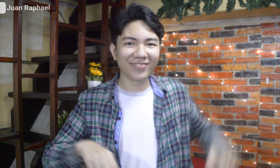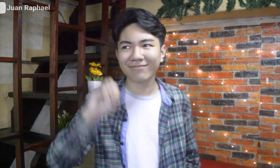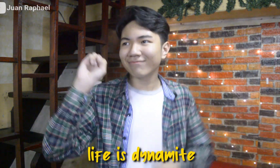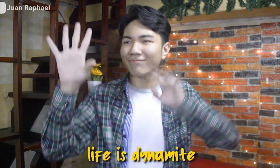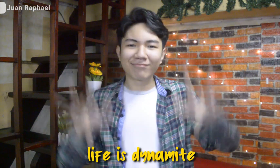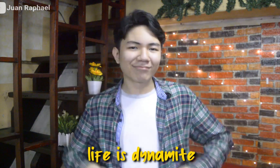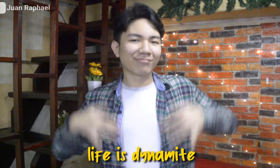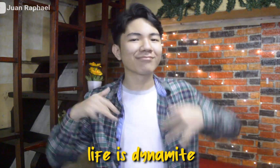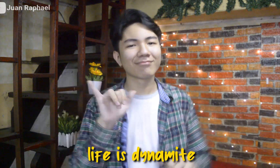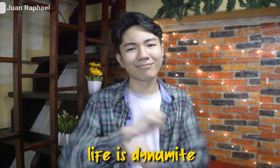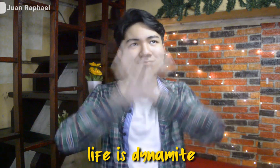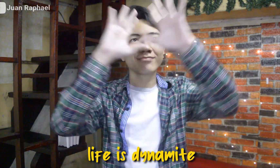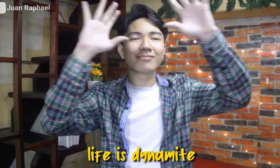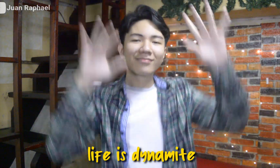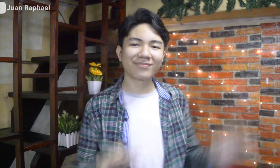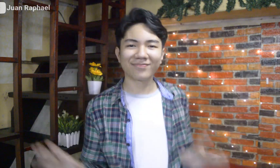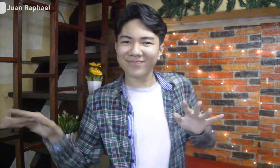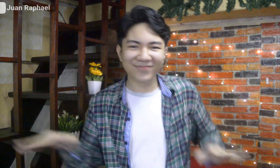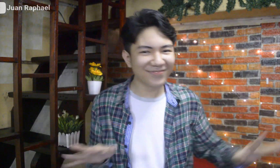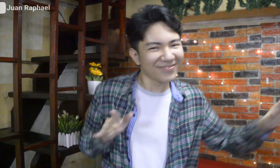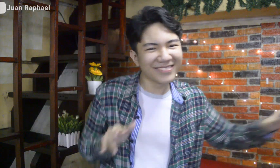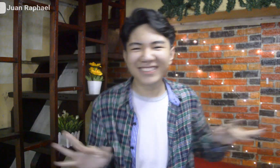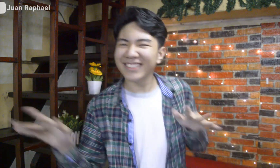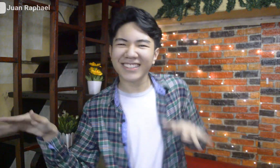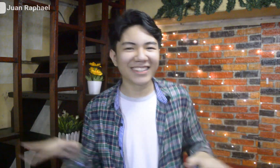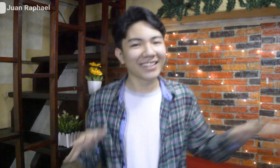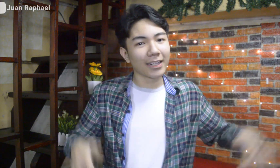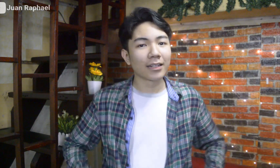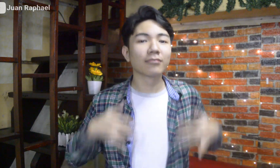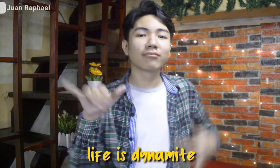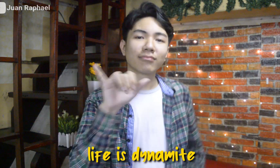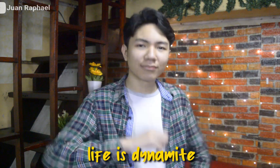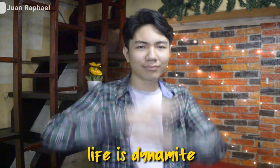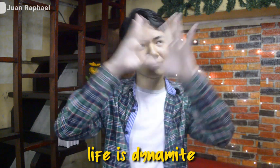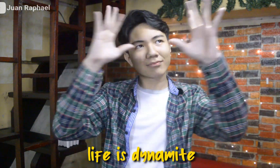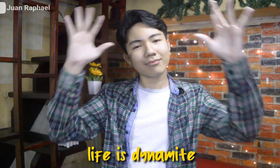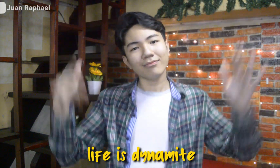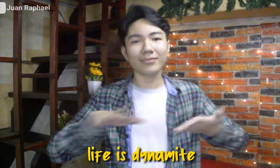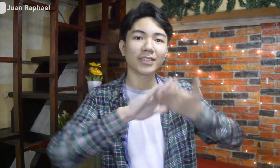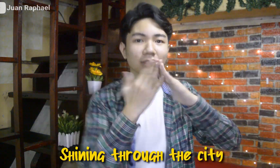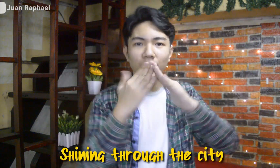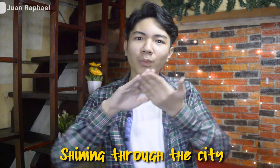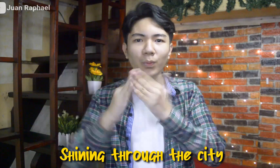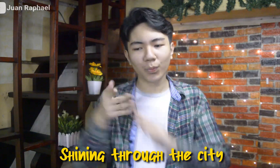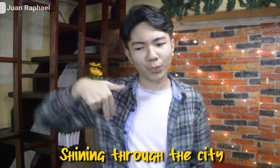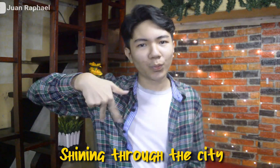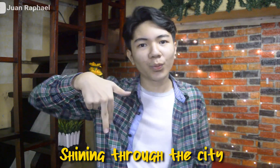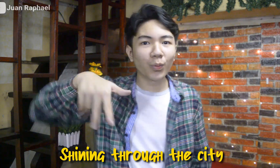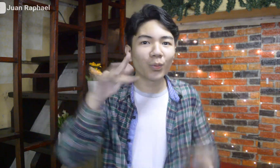Like the smile, like the sky Like the smile, like the Shining through the city